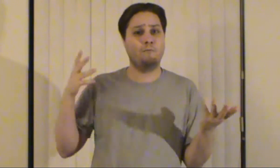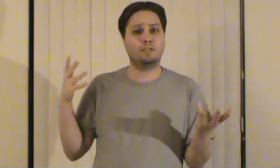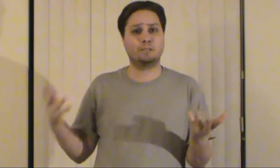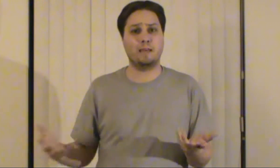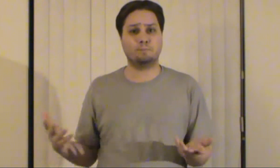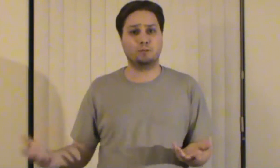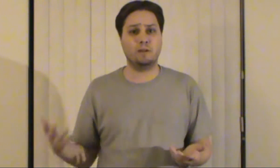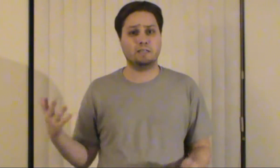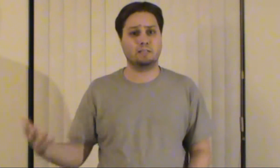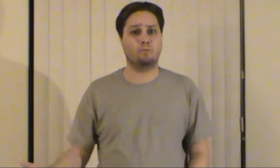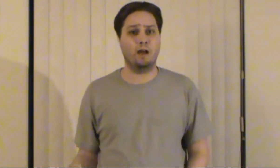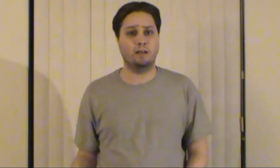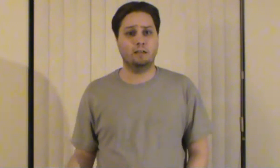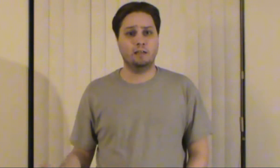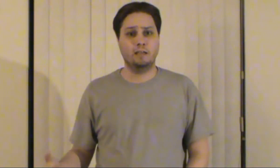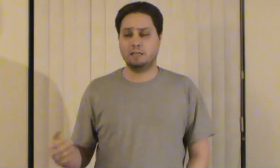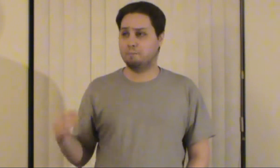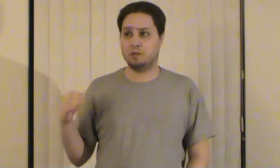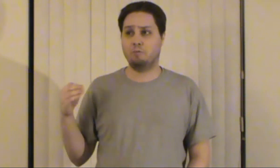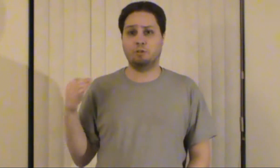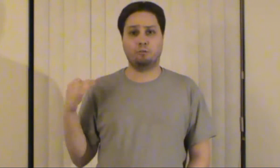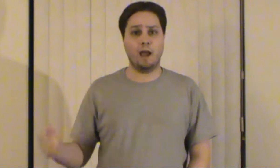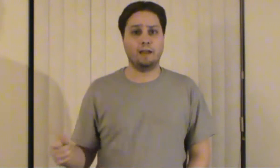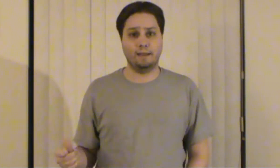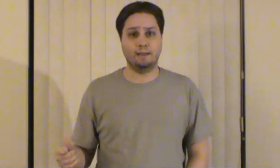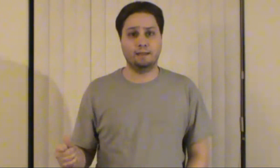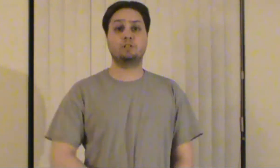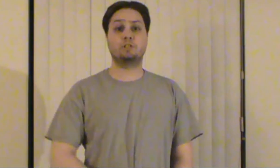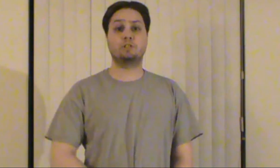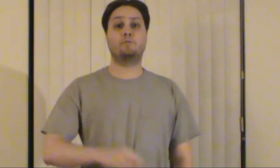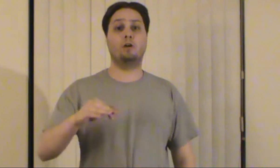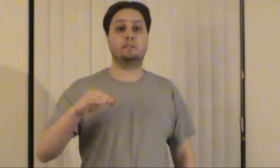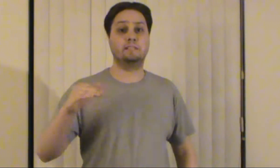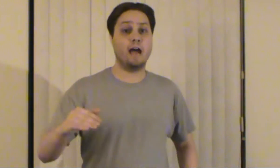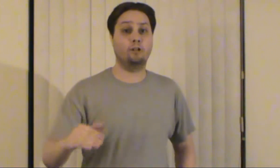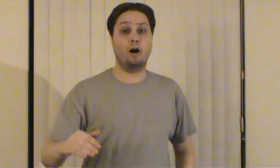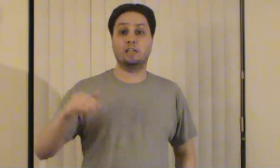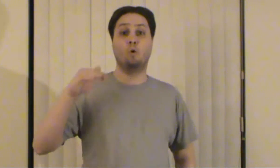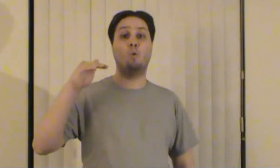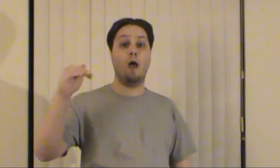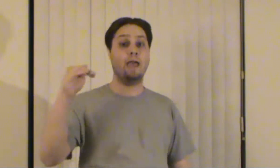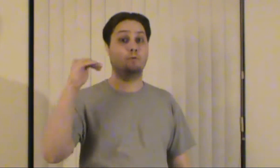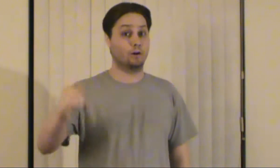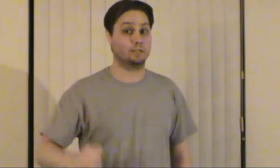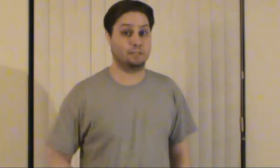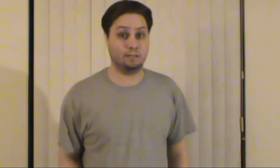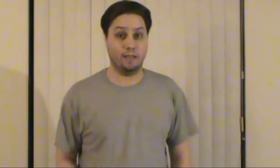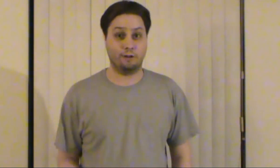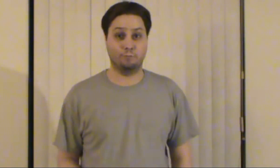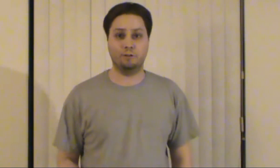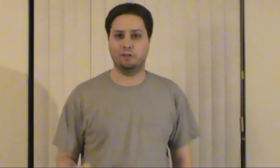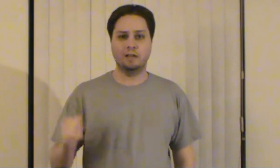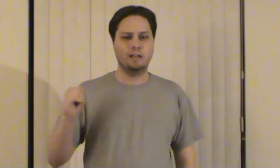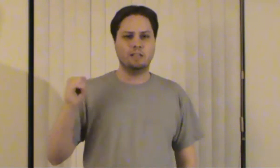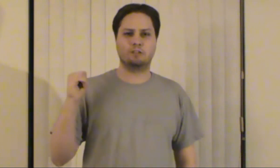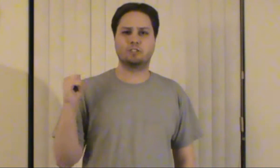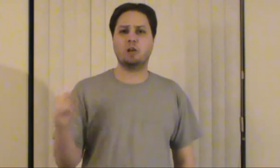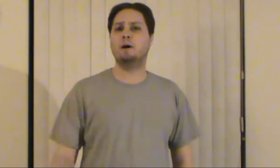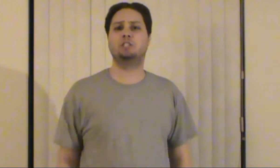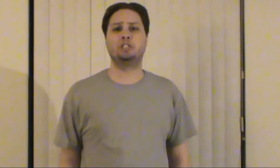have with Space Between Us as well, especially with the writing. First of all, the dialogue is way worse than Collateral Beauty. There's so much